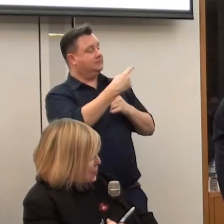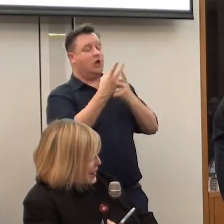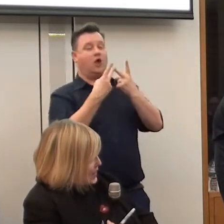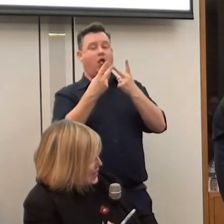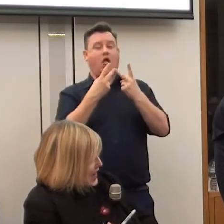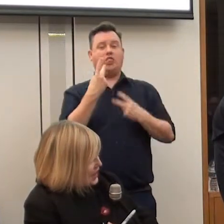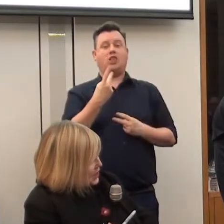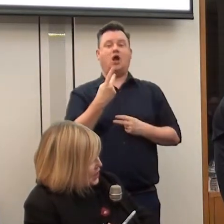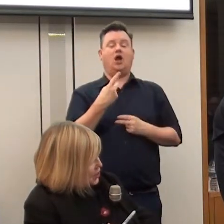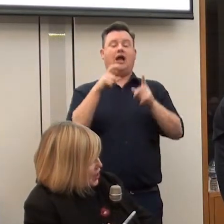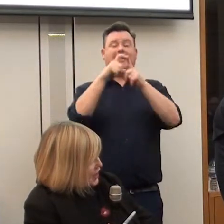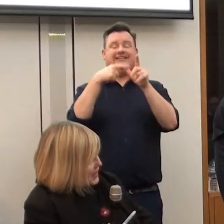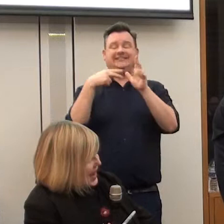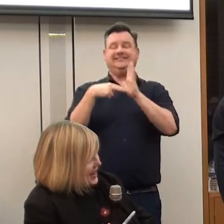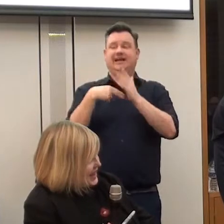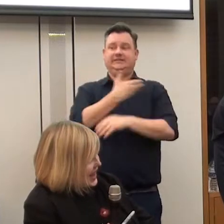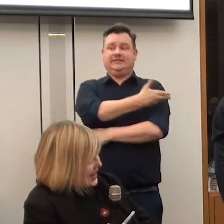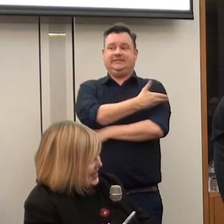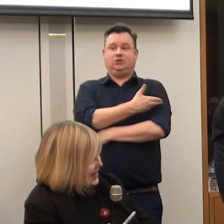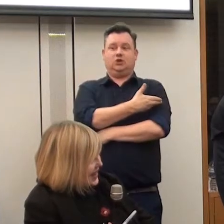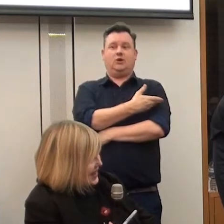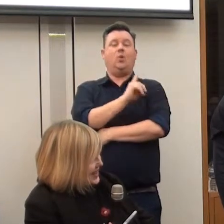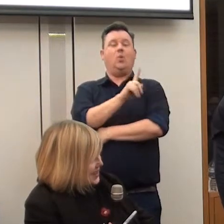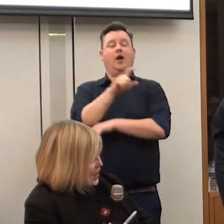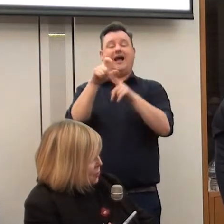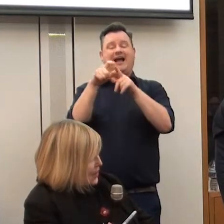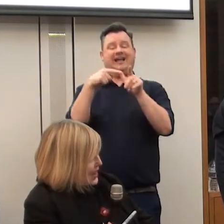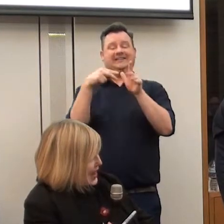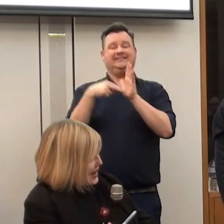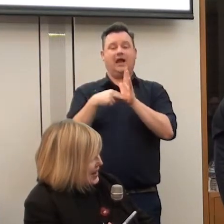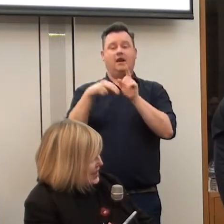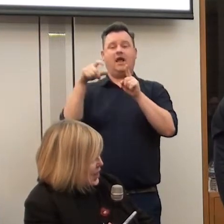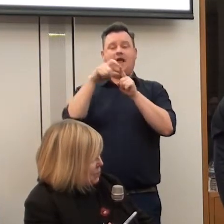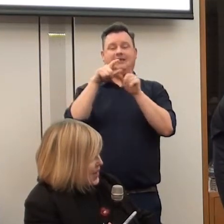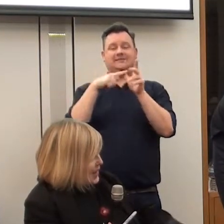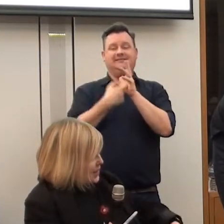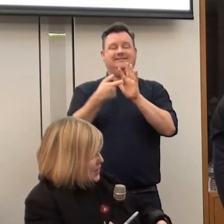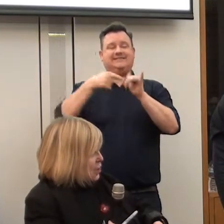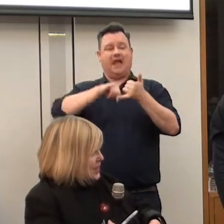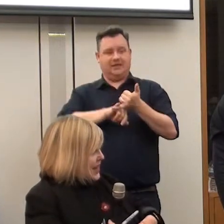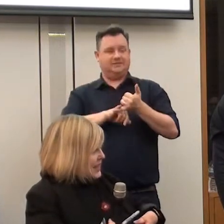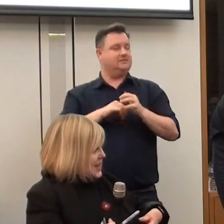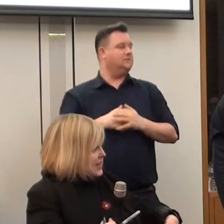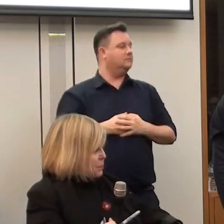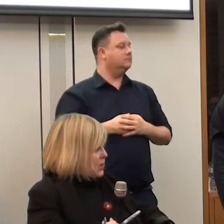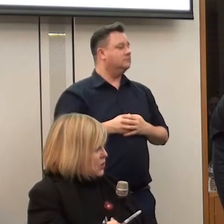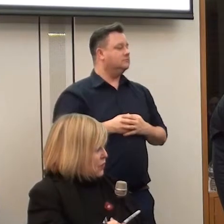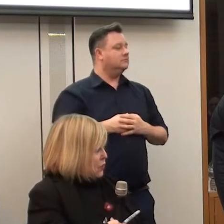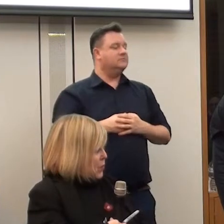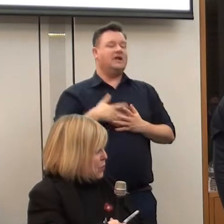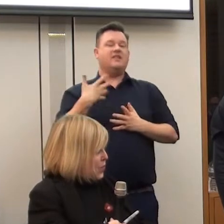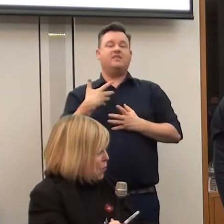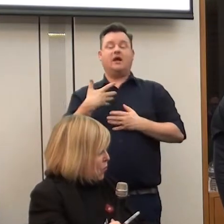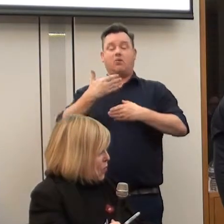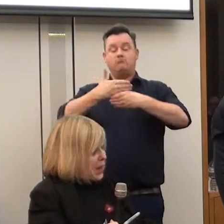Dan t-shirt. Dan Daires is the slogan. And it's, the slogan Dan Daires is punching